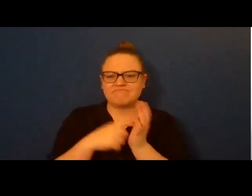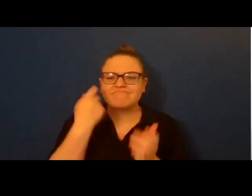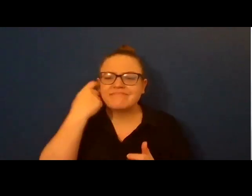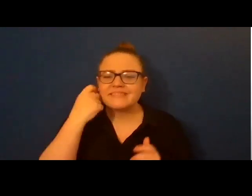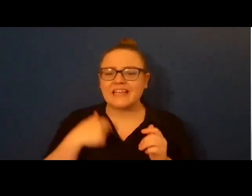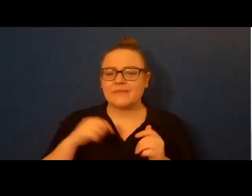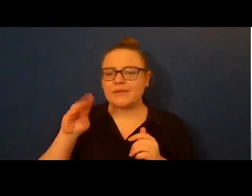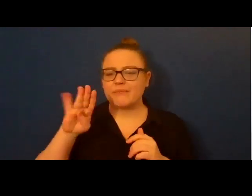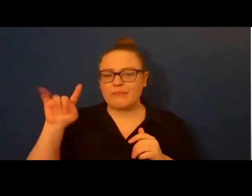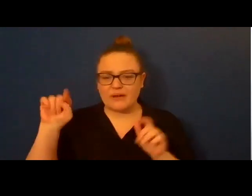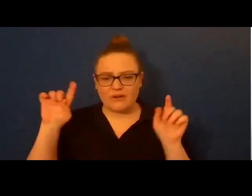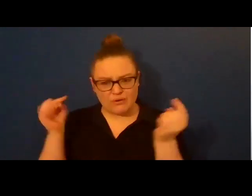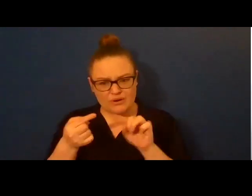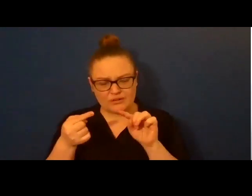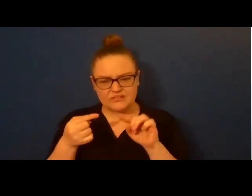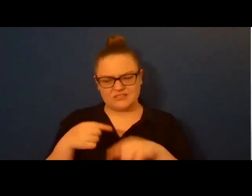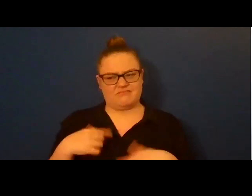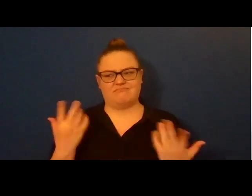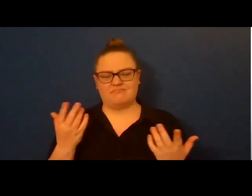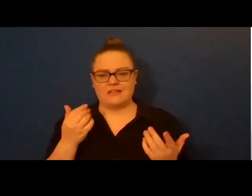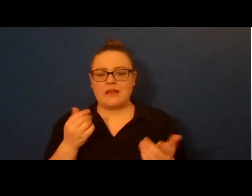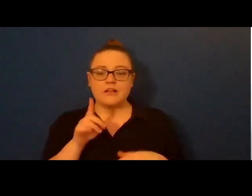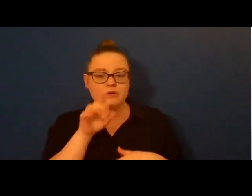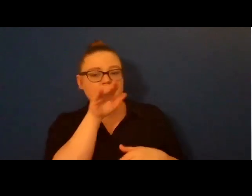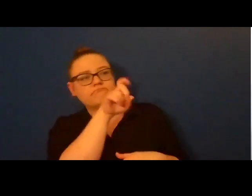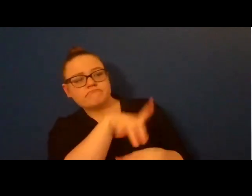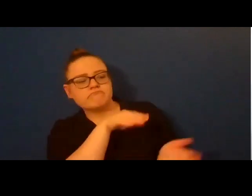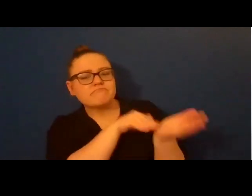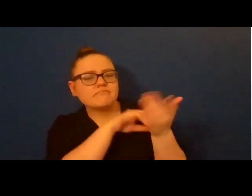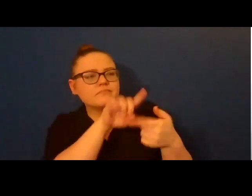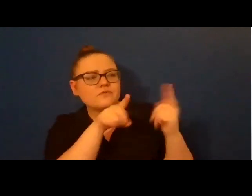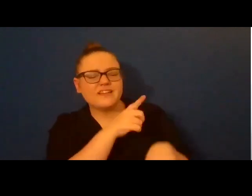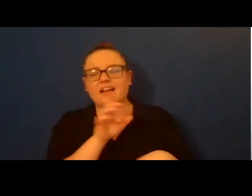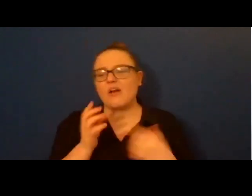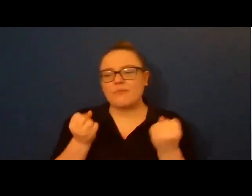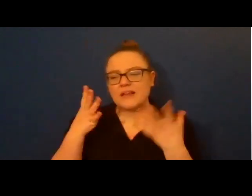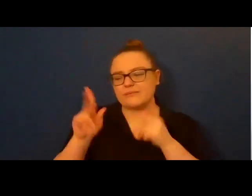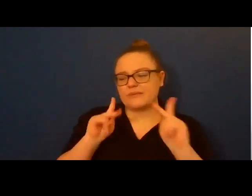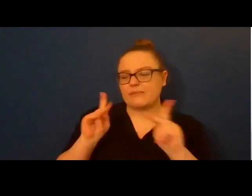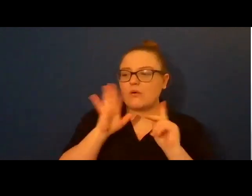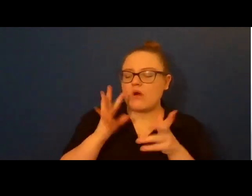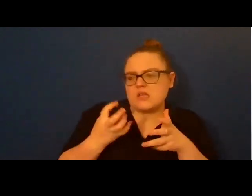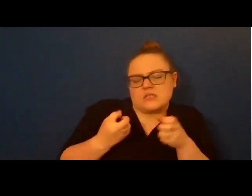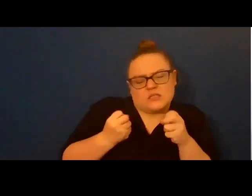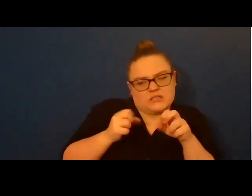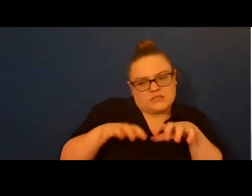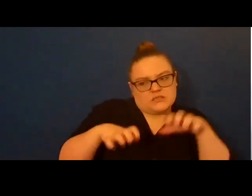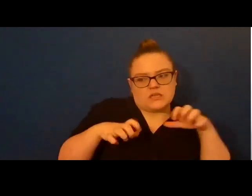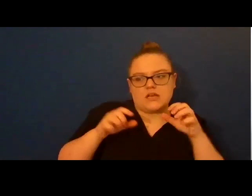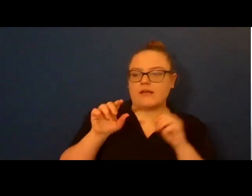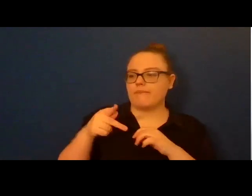pelvic muscles and everybody's walking around with their asses clenched. I am always hot. My internal thermostat cranked.